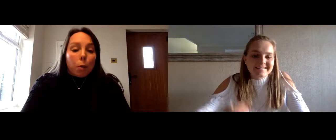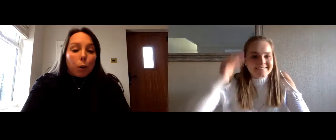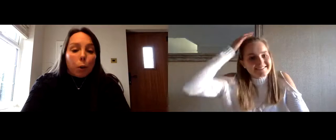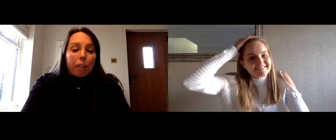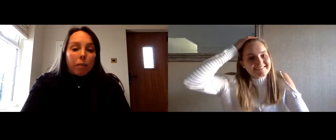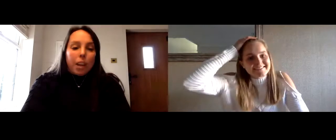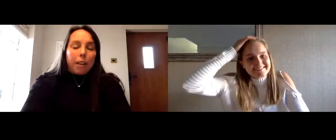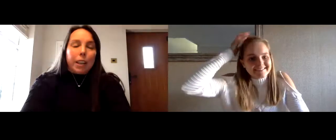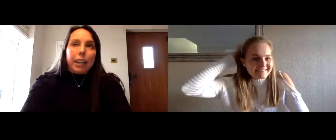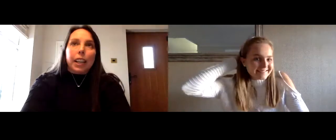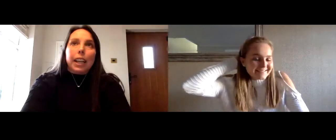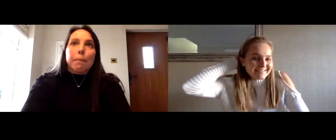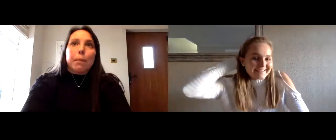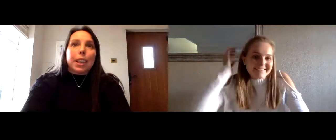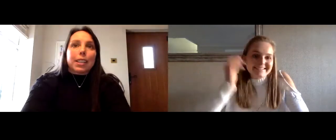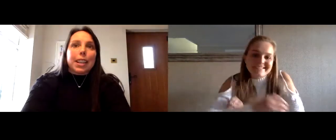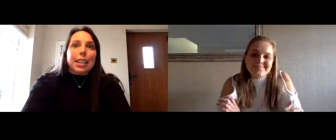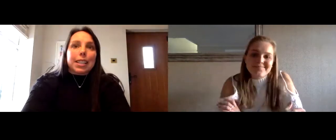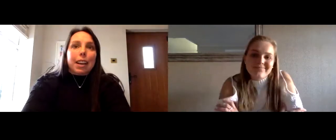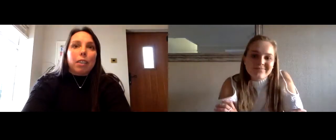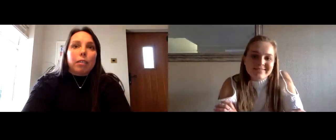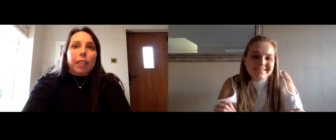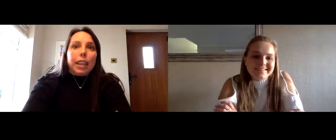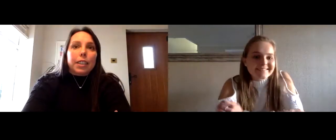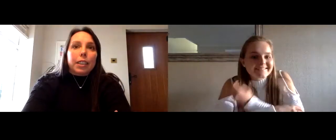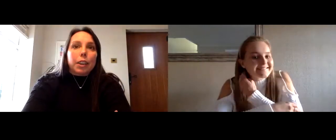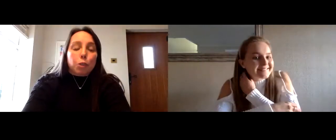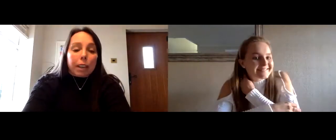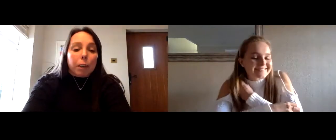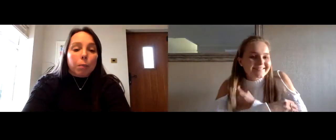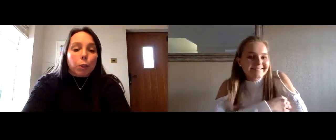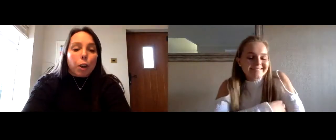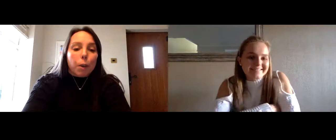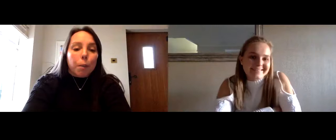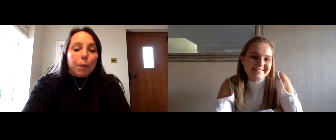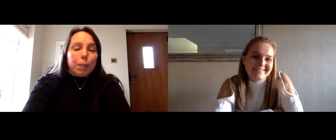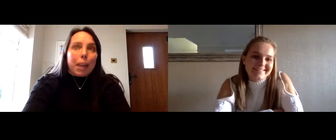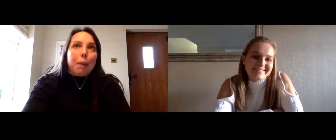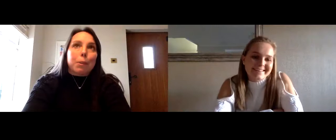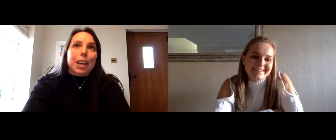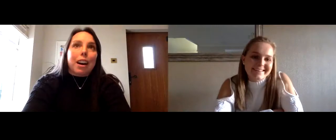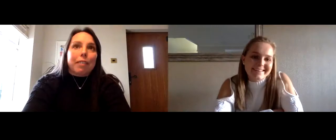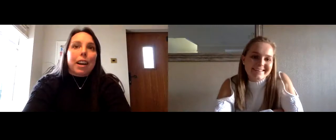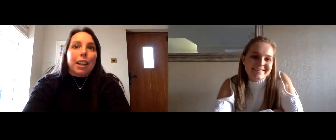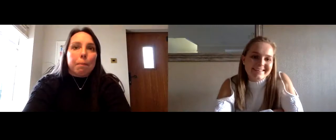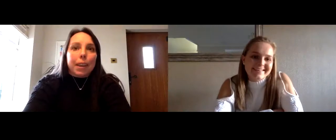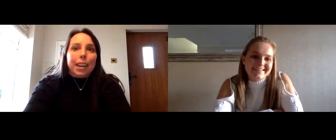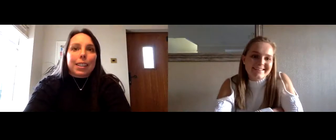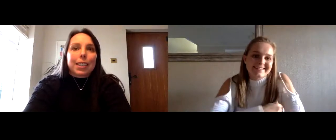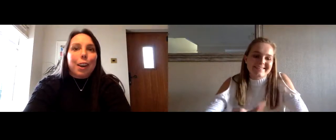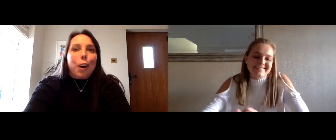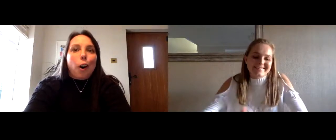just can't walk away from it i mean the olympics in itself is a dream come true but to be able to have that